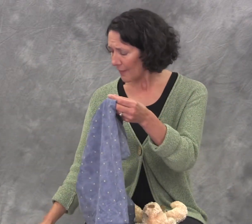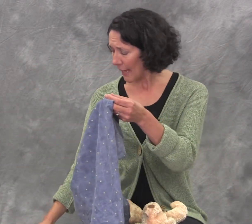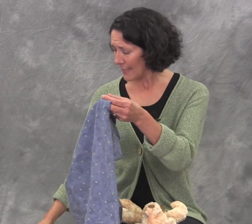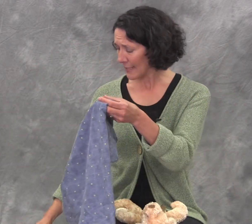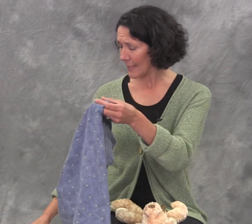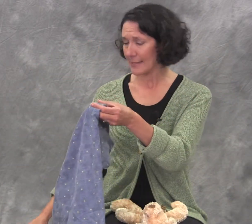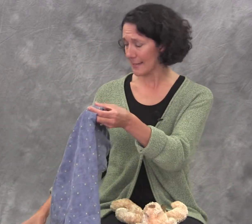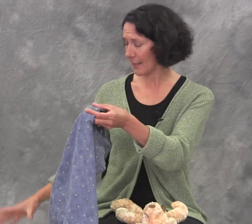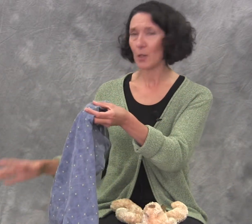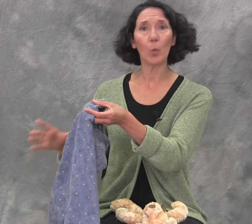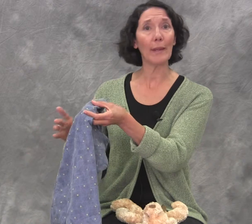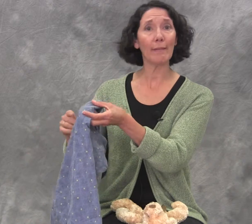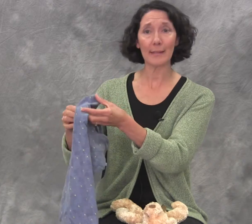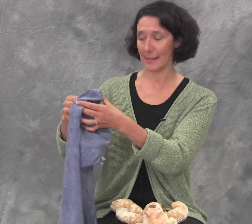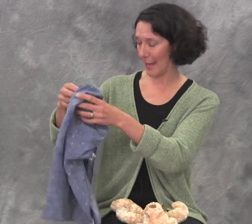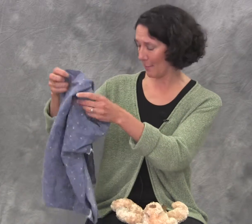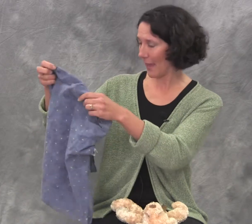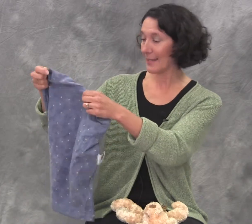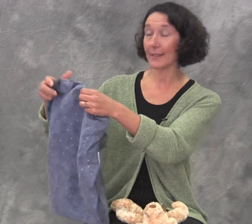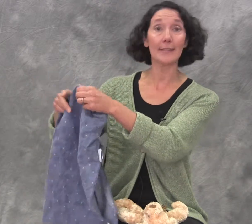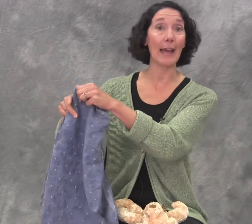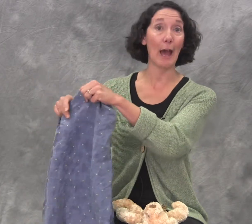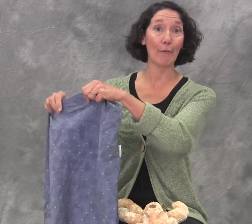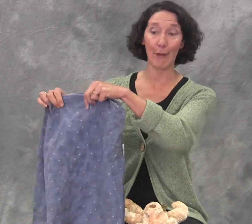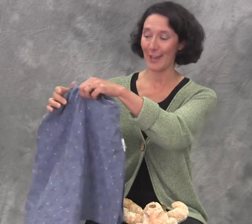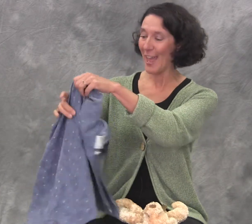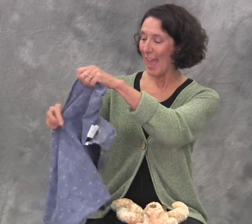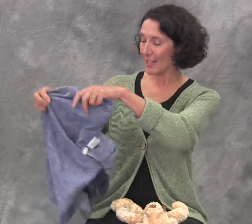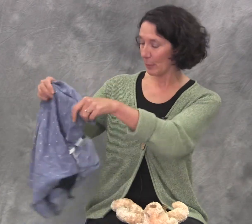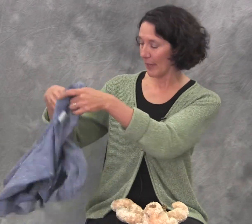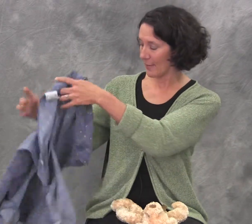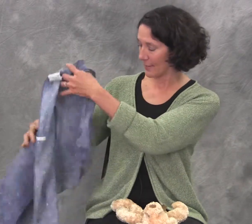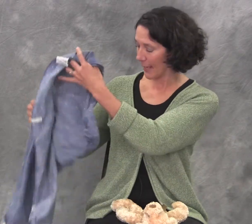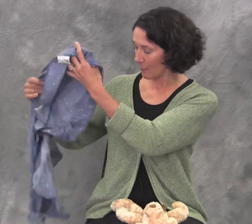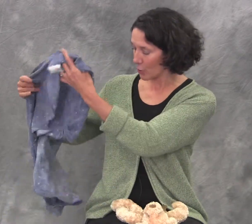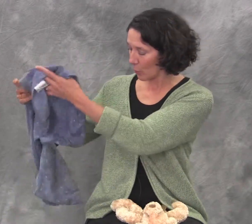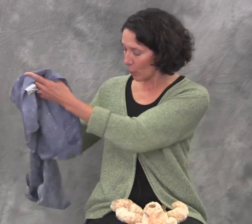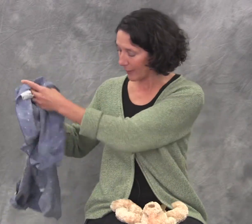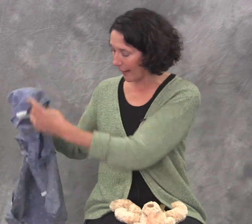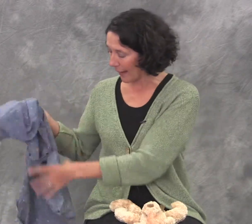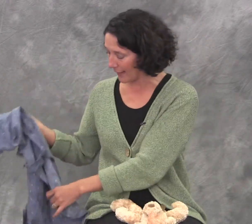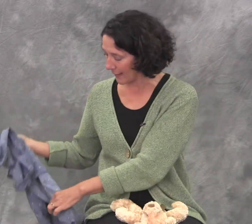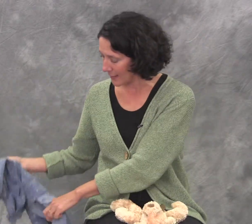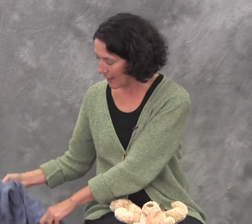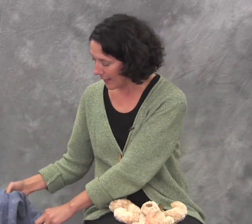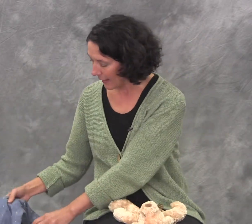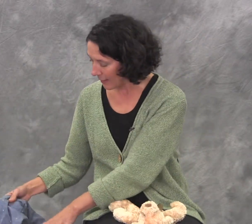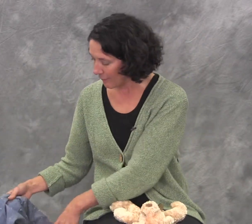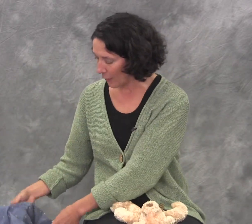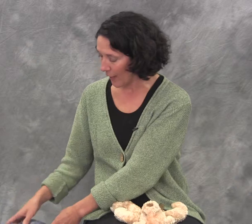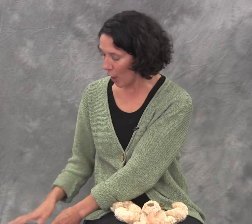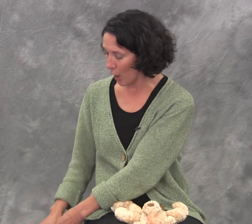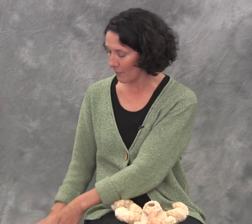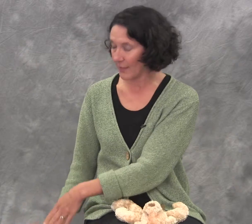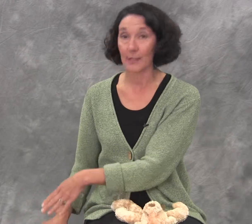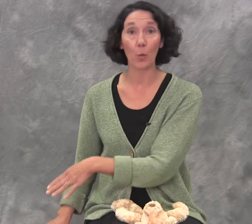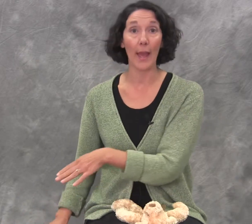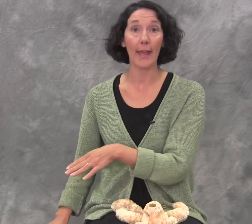And the idea is not to win this game. The idea is to have fun and to play this game. So we're going to hide it in a very obvious way